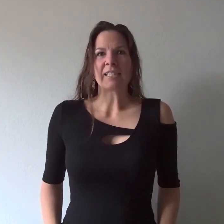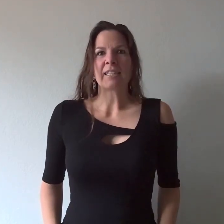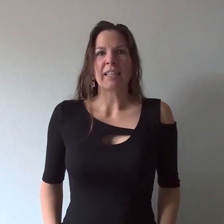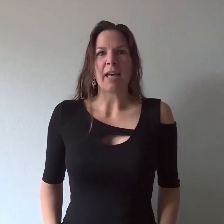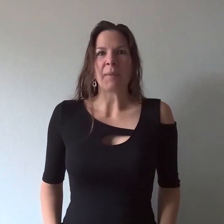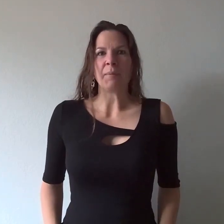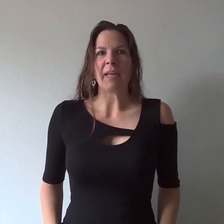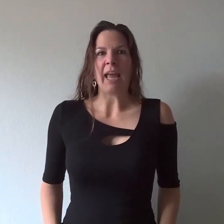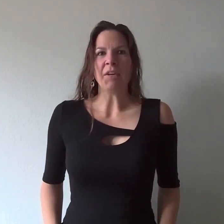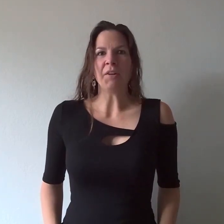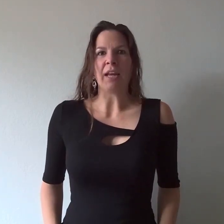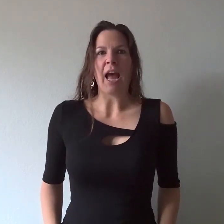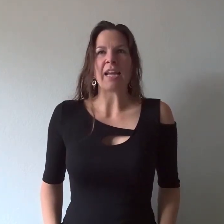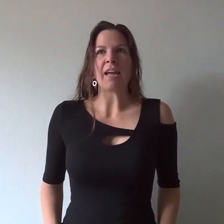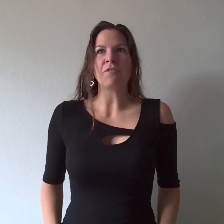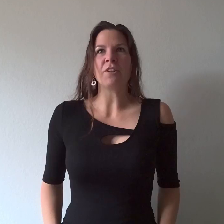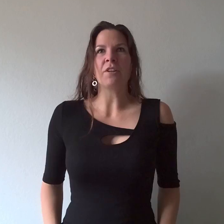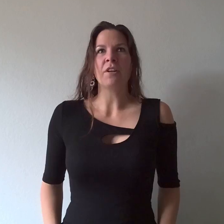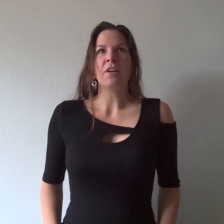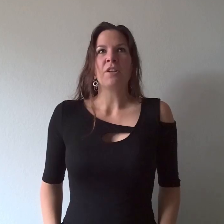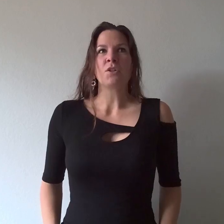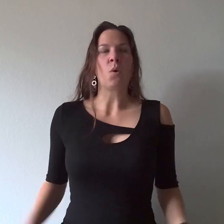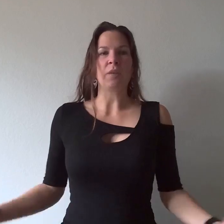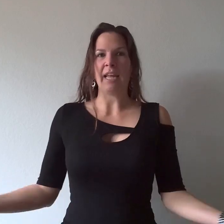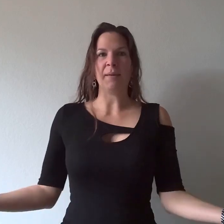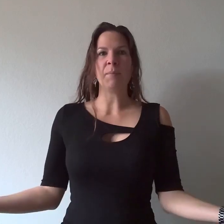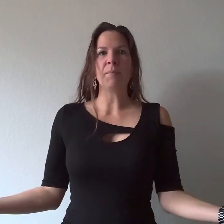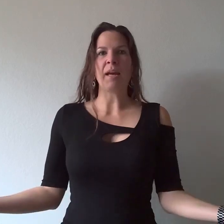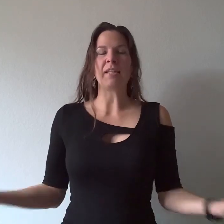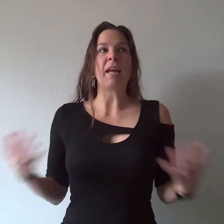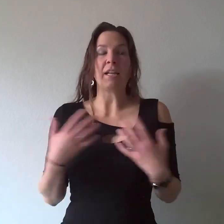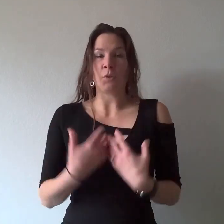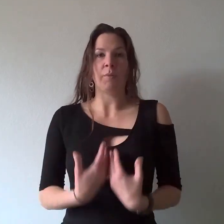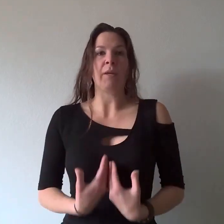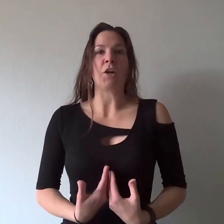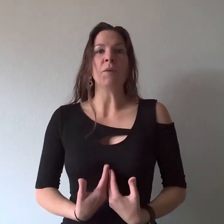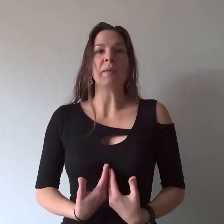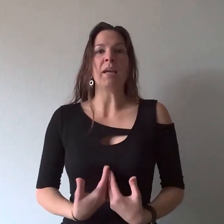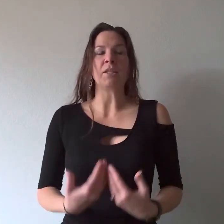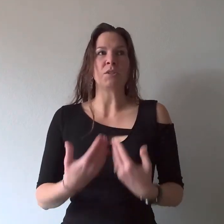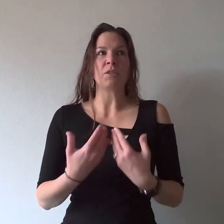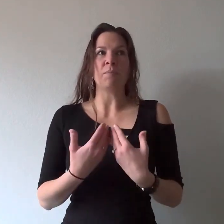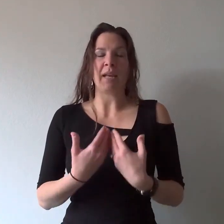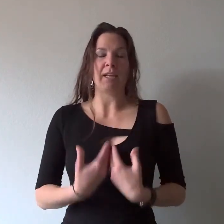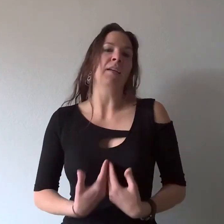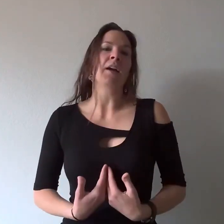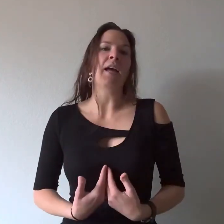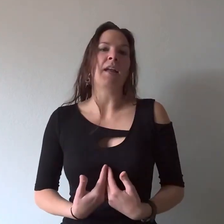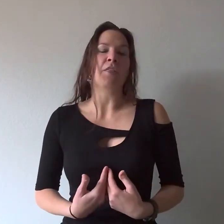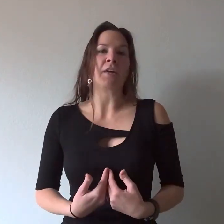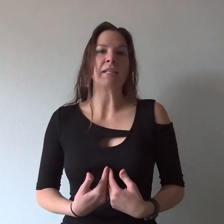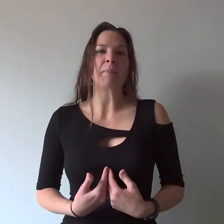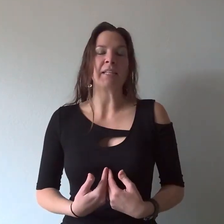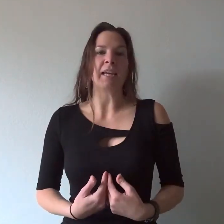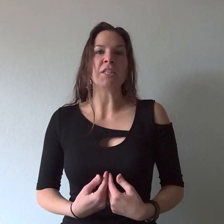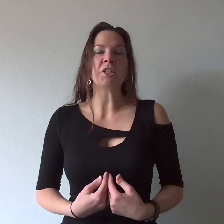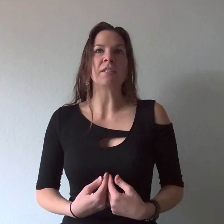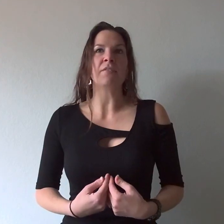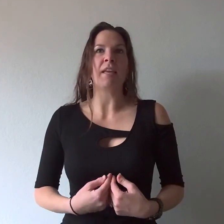that made me angry I never told him I told him it hurt me I made it clear I had other expectations of him